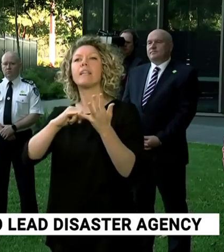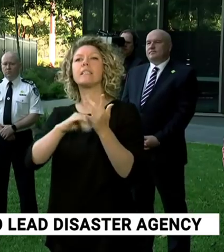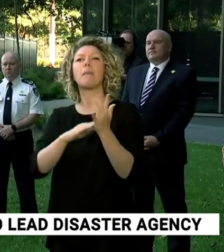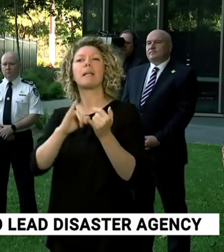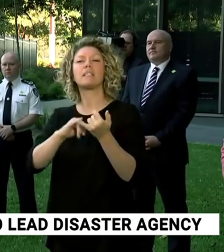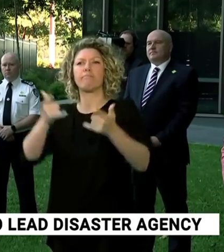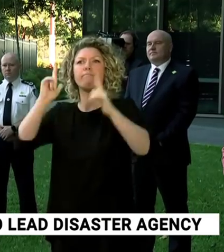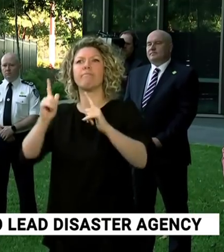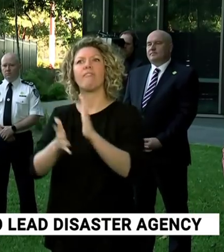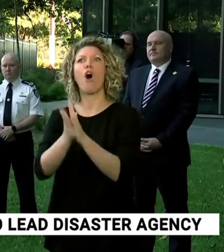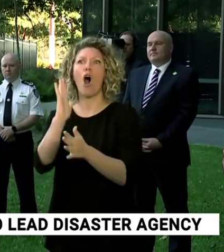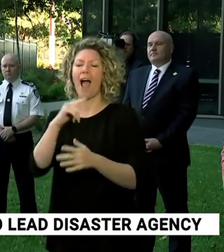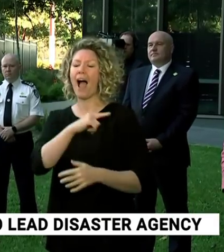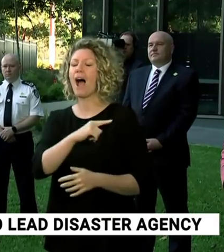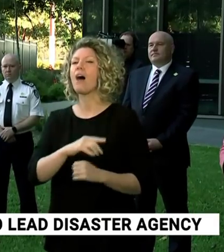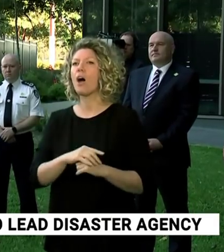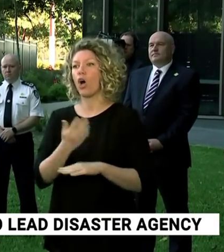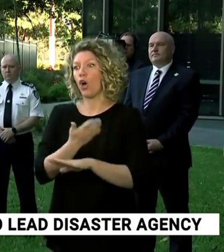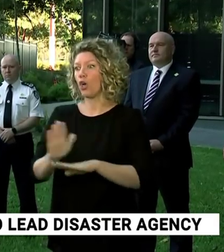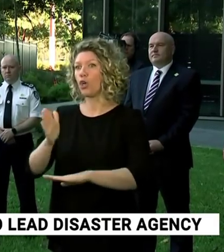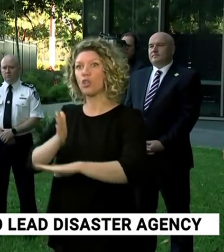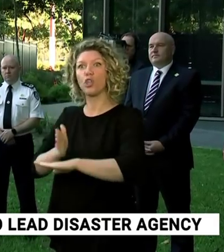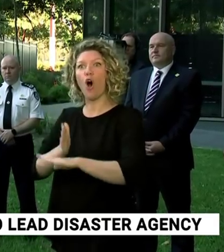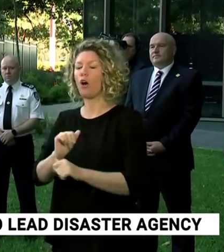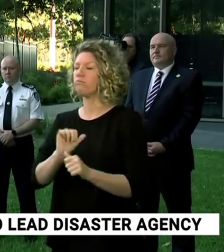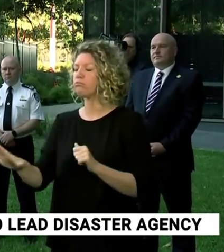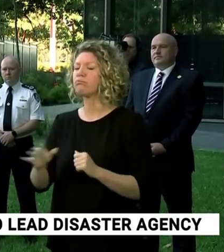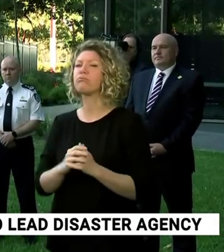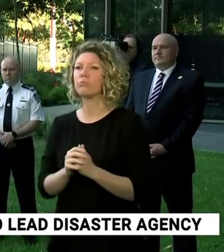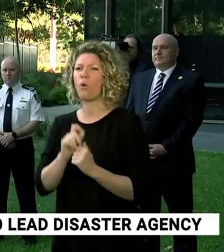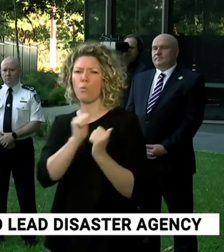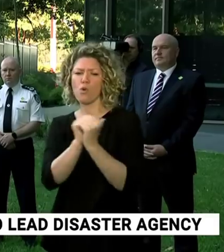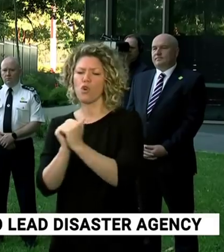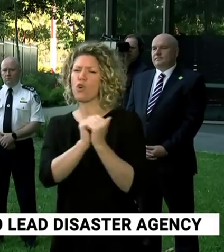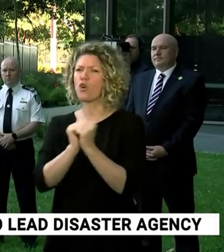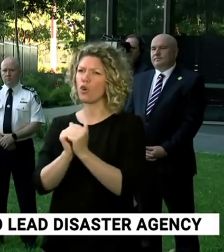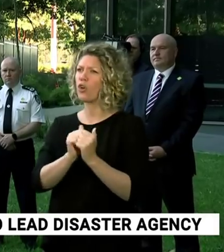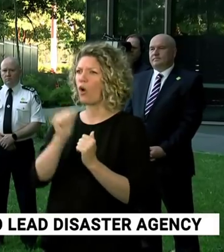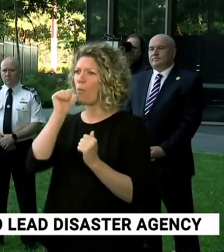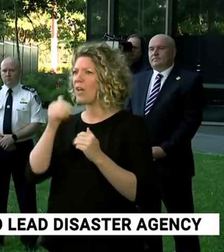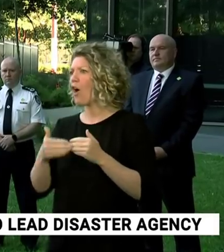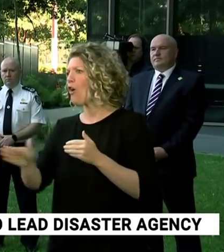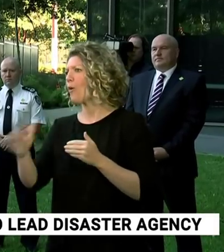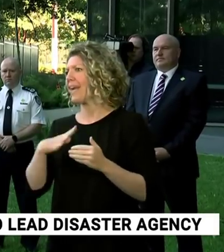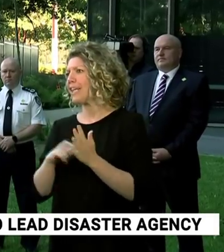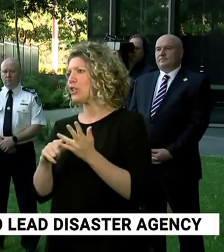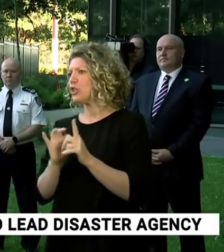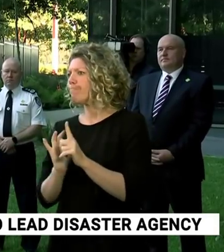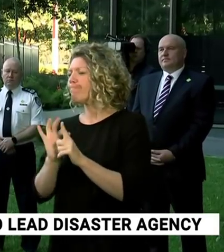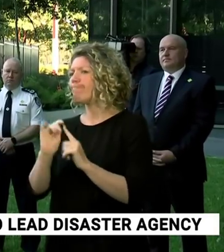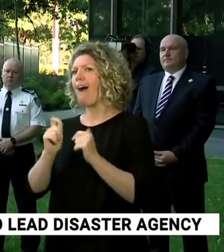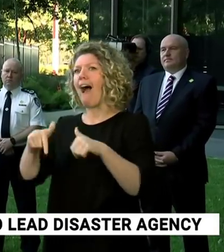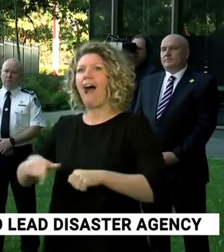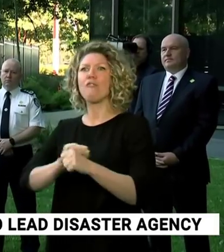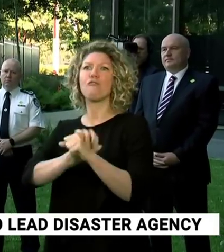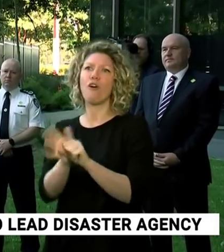13 years at the Helmand. And in his new role it will be a great pleasure to work with him in the great challenge of recoveries. From a New South